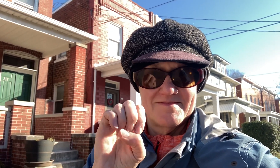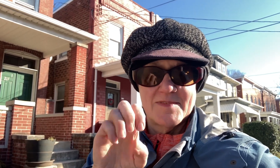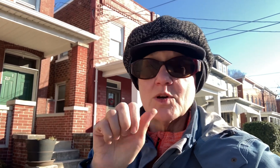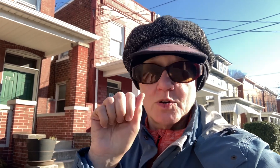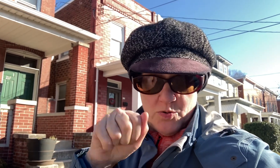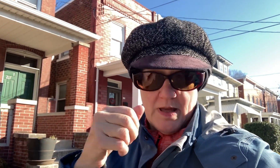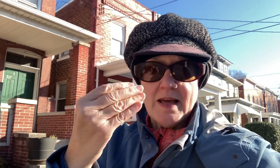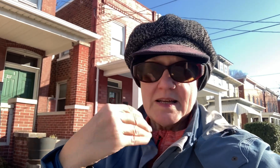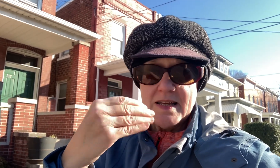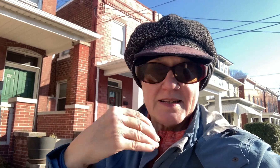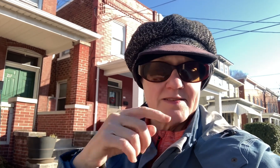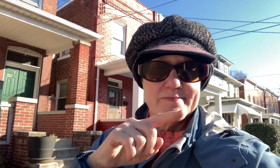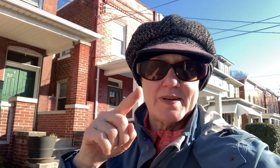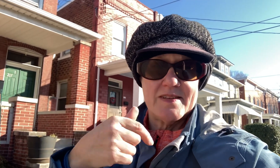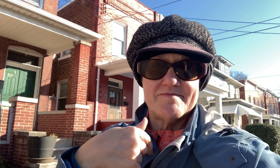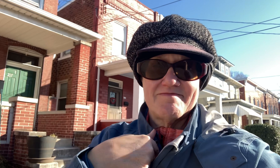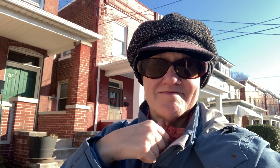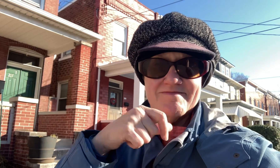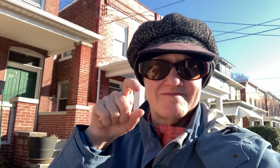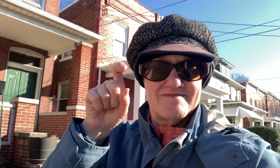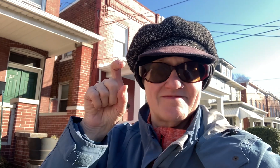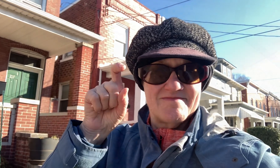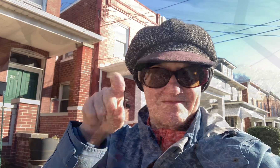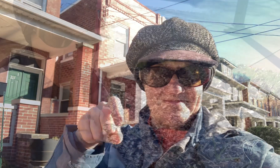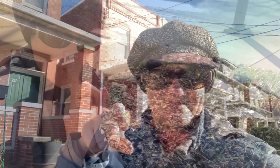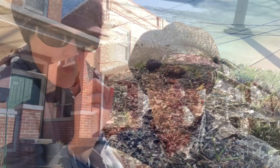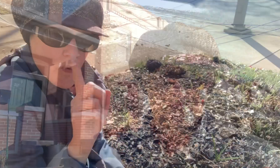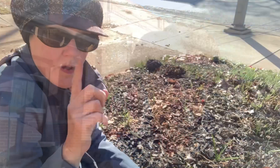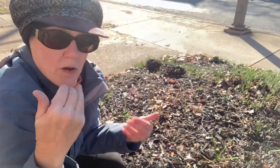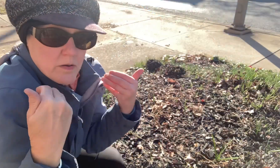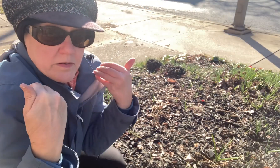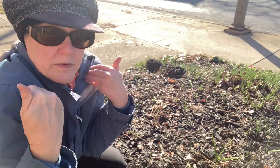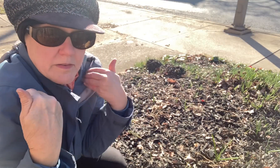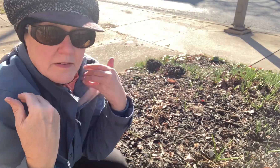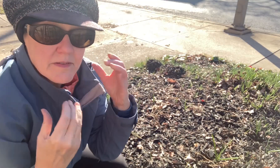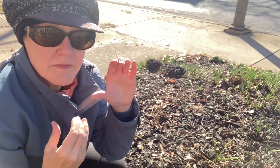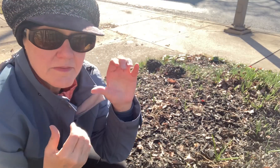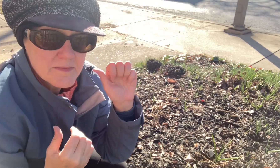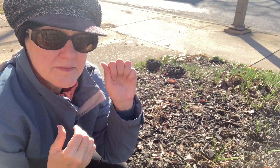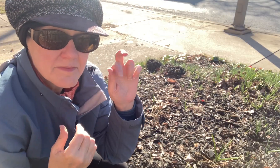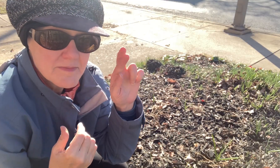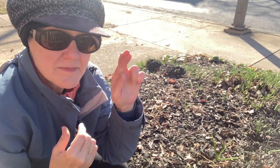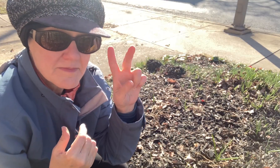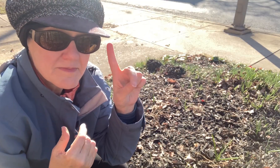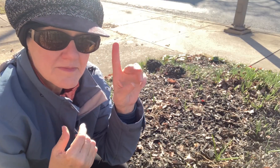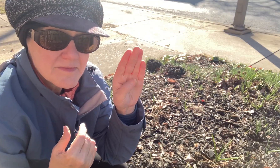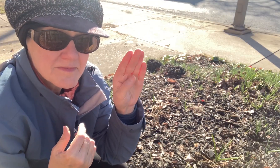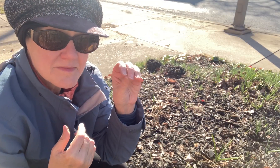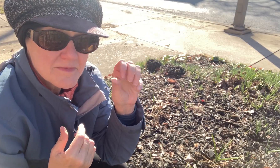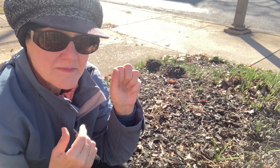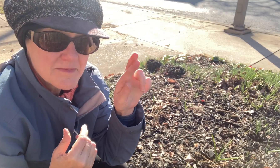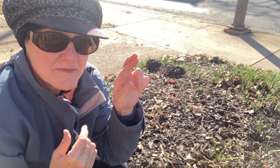something but they're invasive you can eat them but i really don't have any use for them now where i have the cardboard